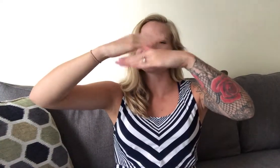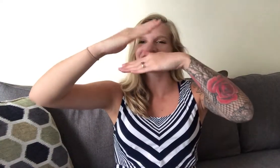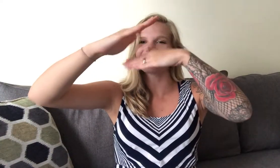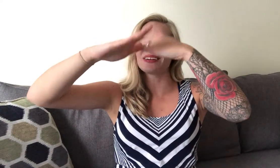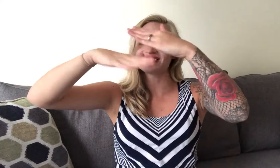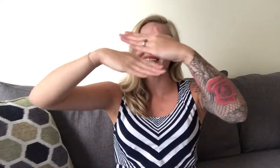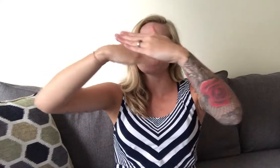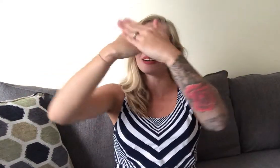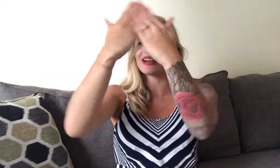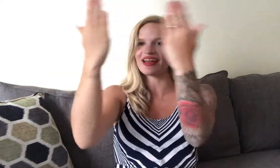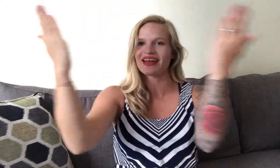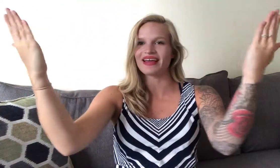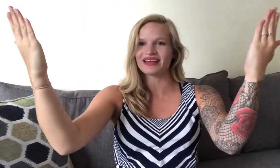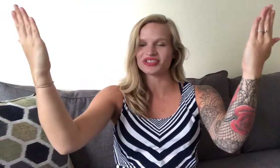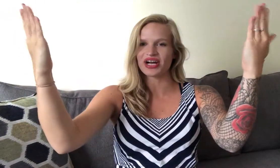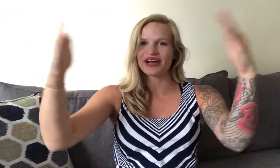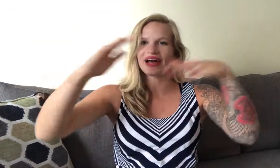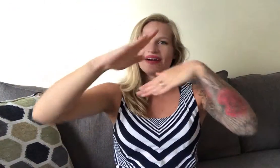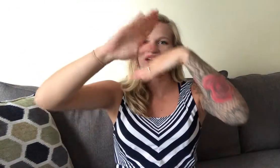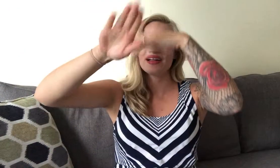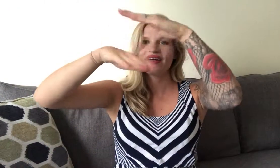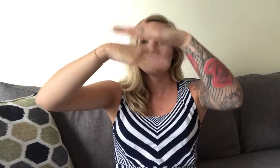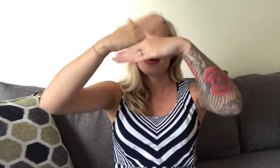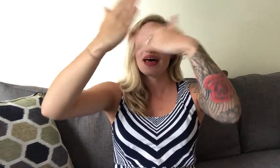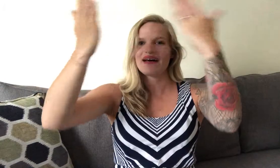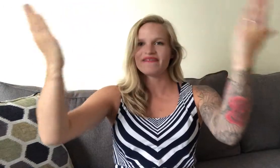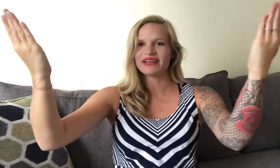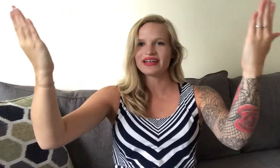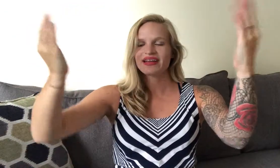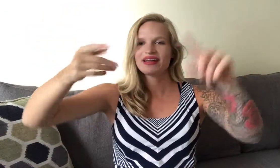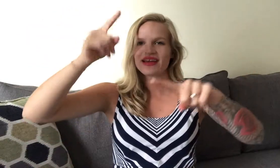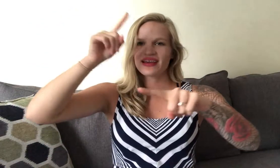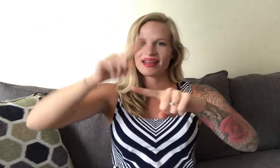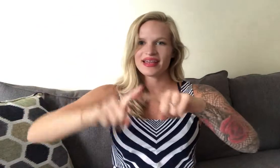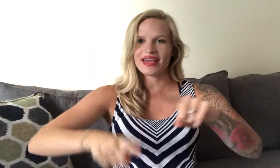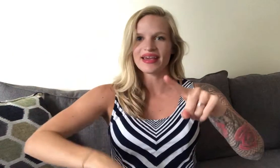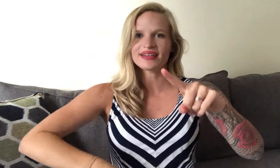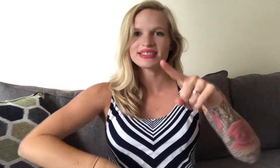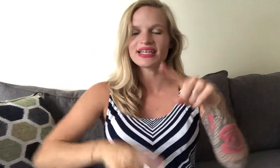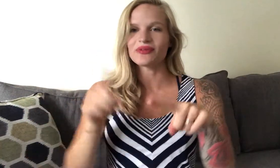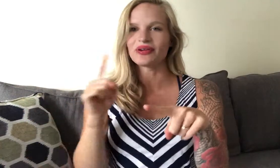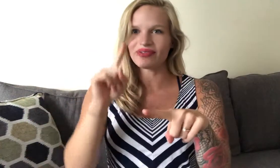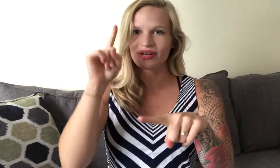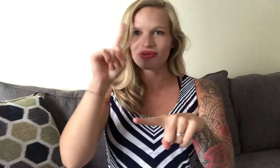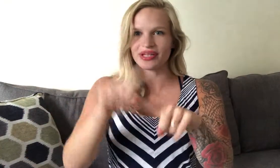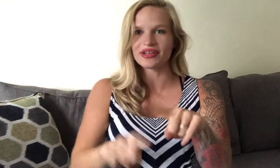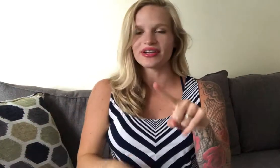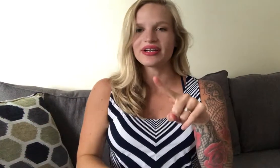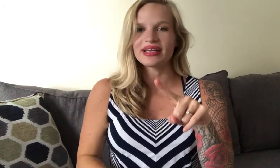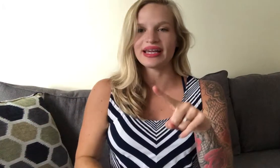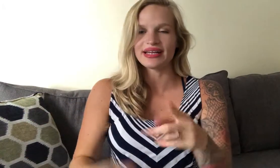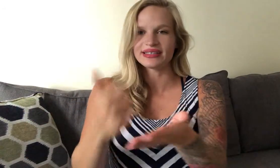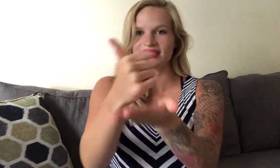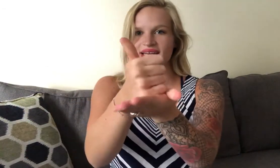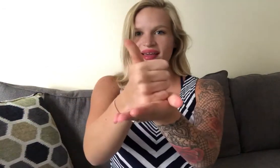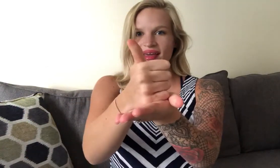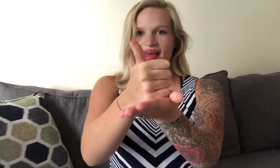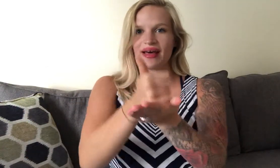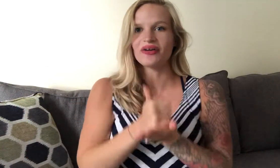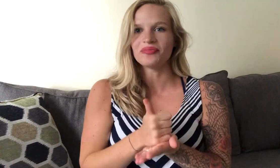around each other and draw it out heaven can't hit one finger with the other can't help